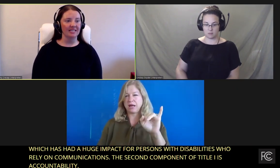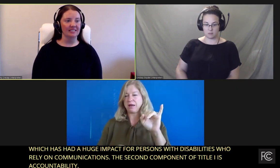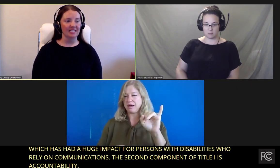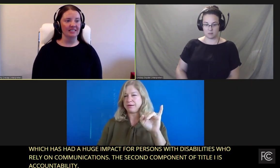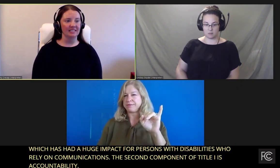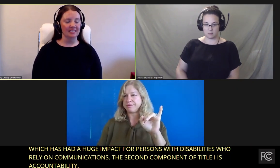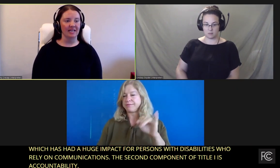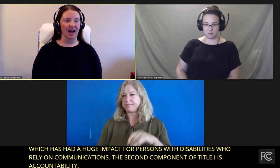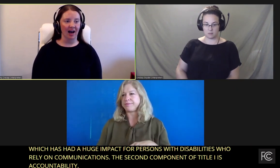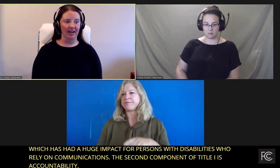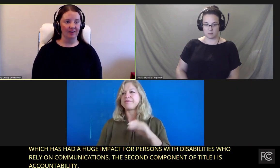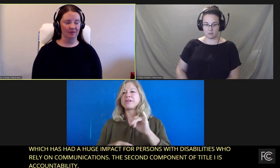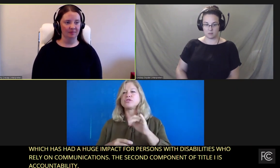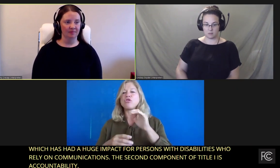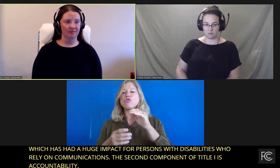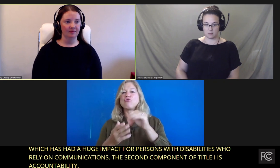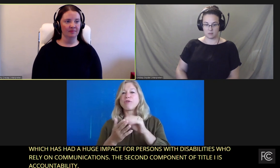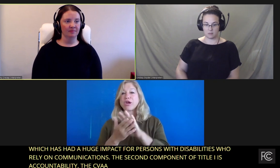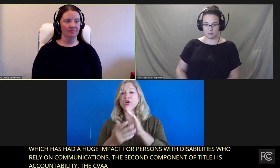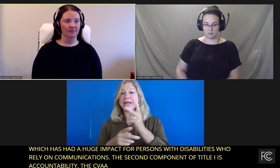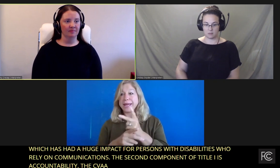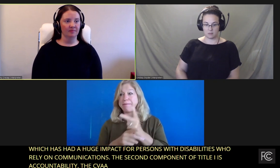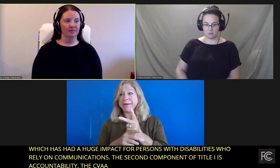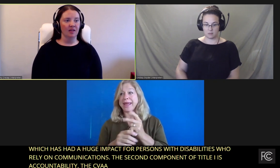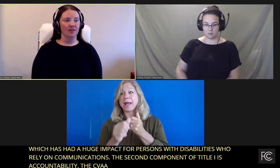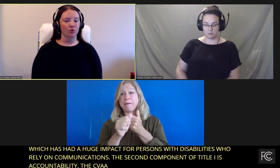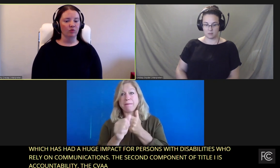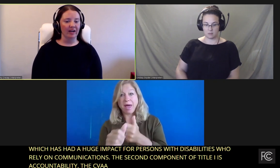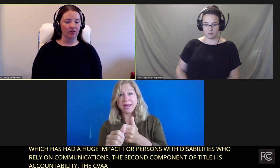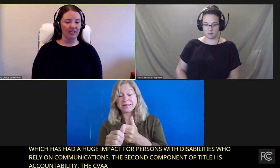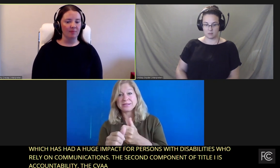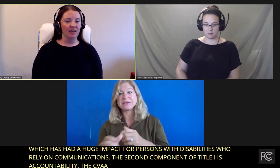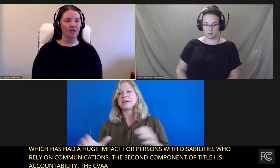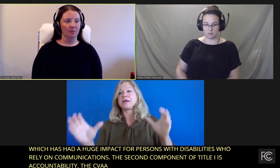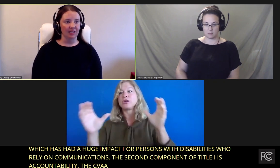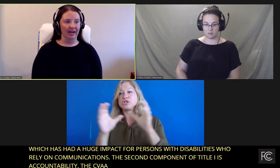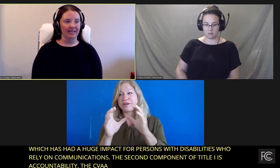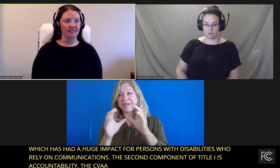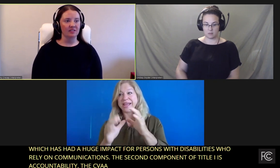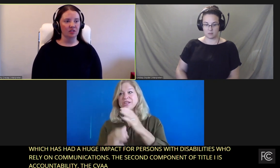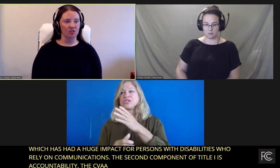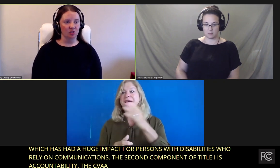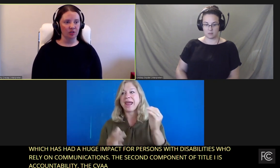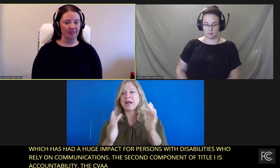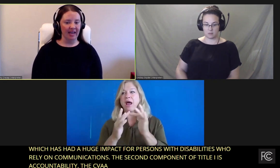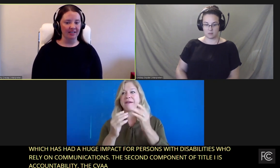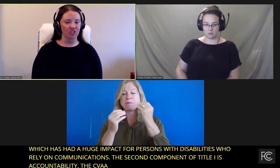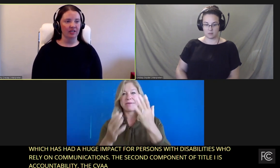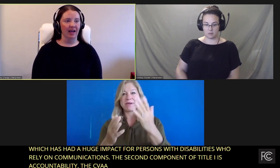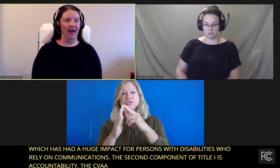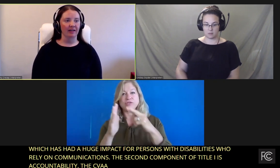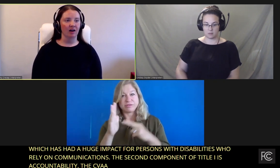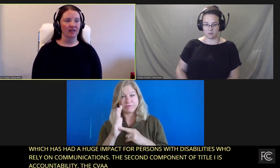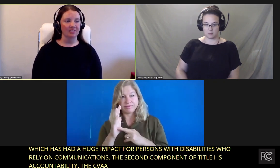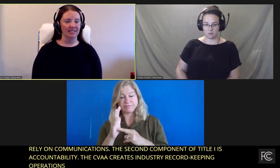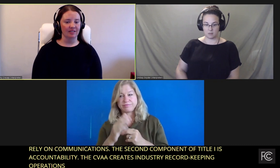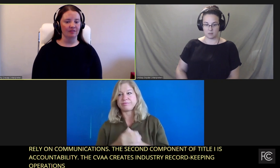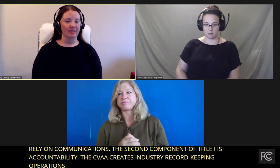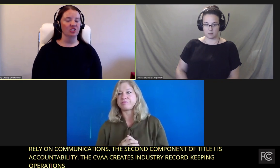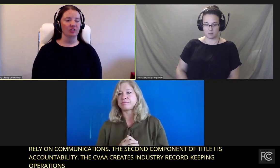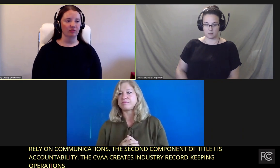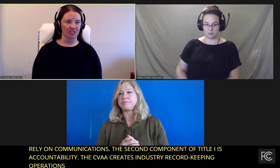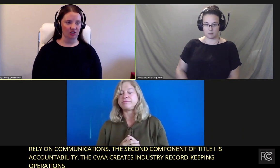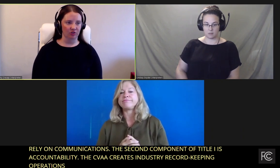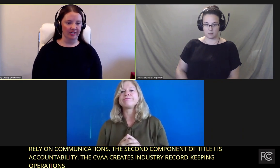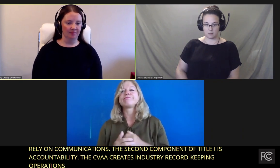RCCCI, the Record Keeping Compliance, Certification, and Contact